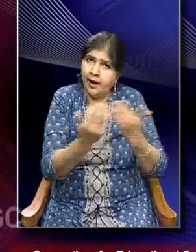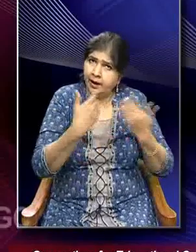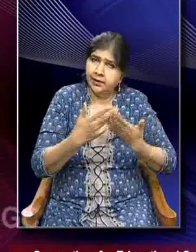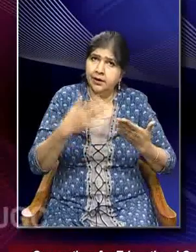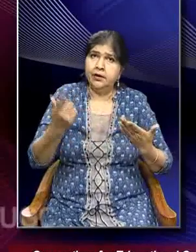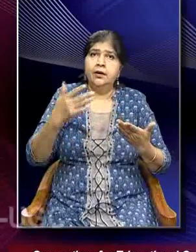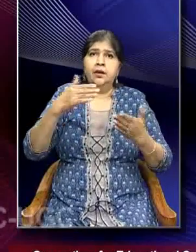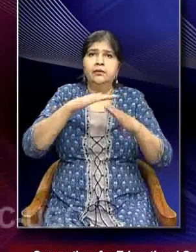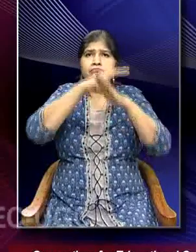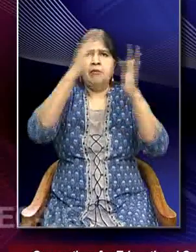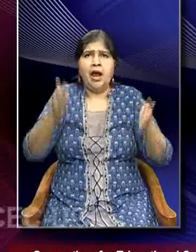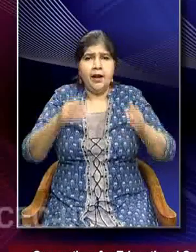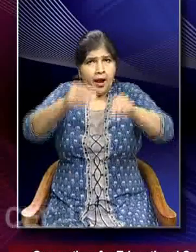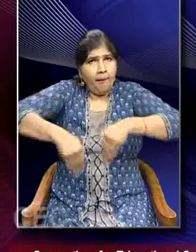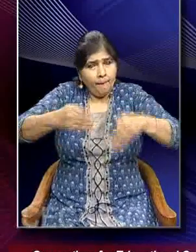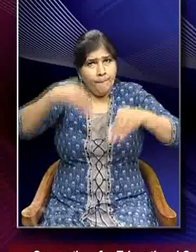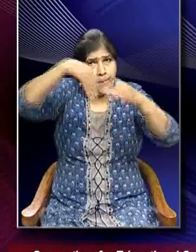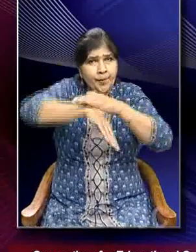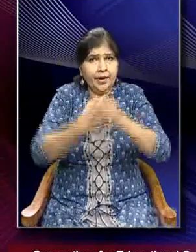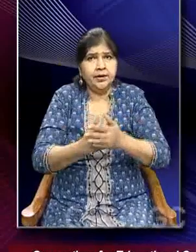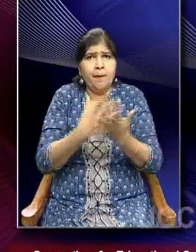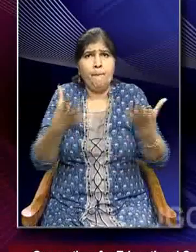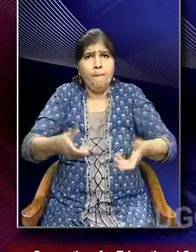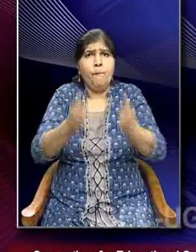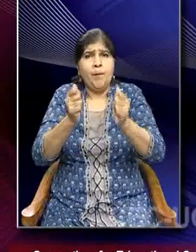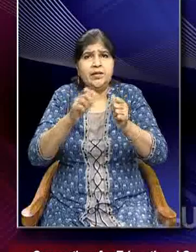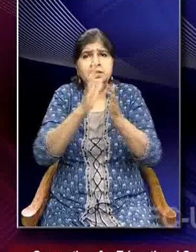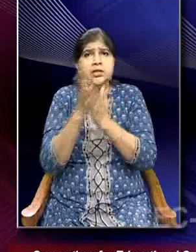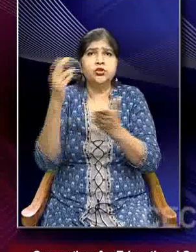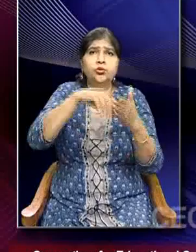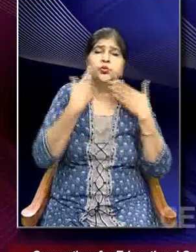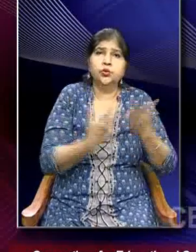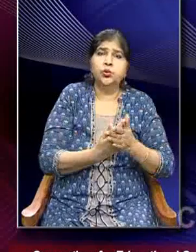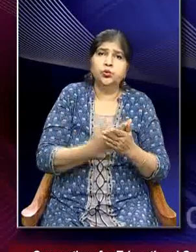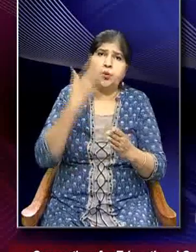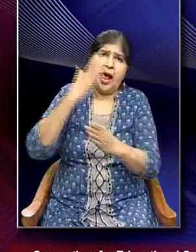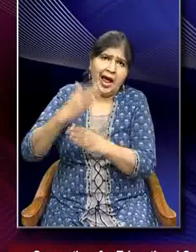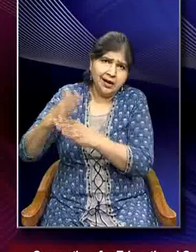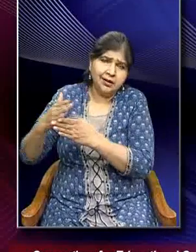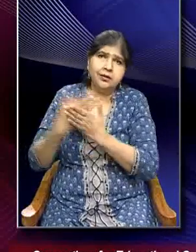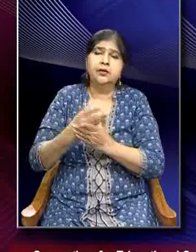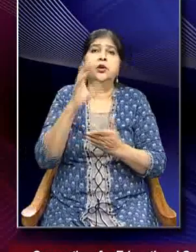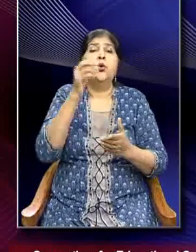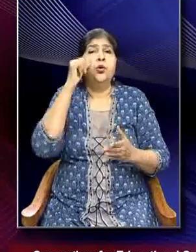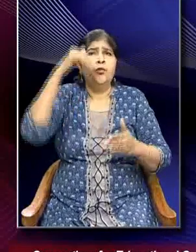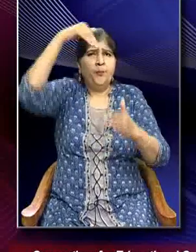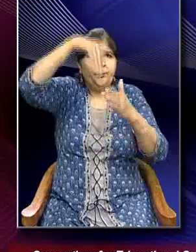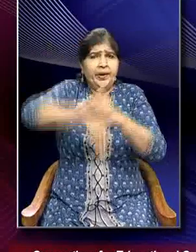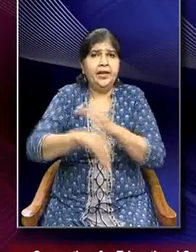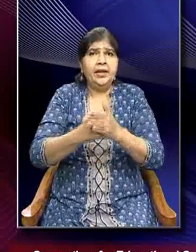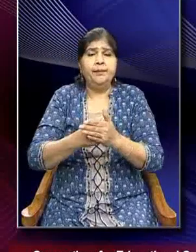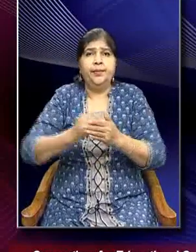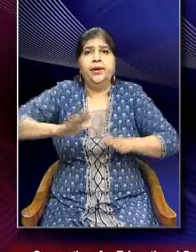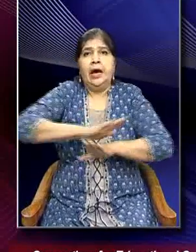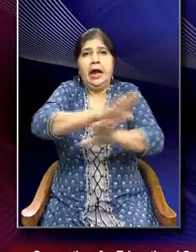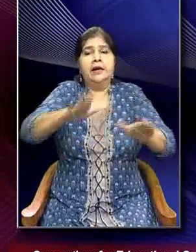Underground mining that uses heavy machinery to cut coal from deep underground